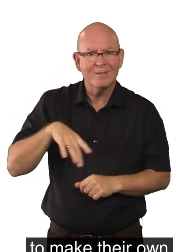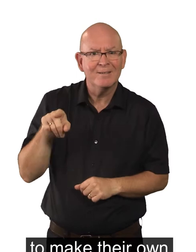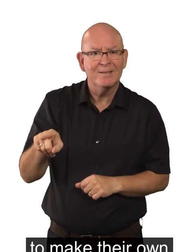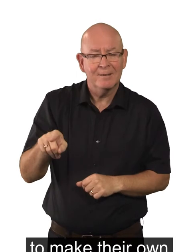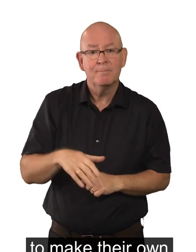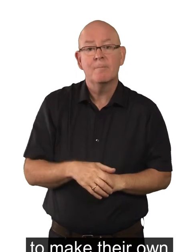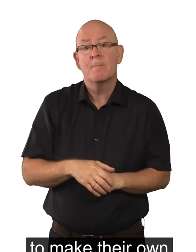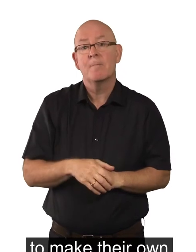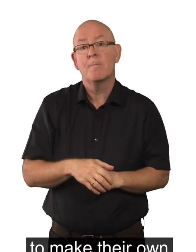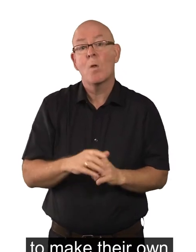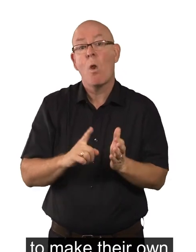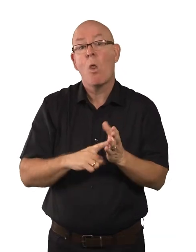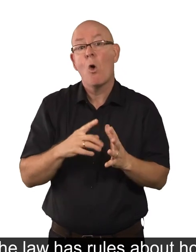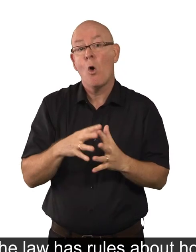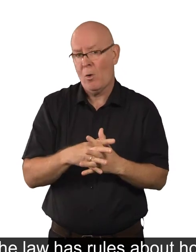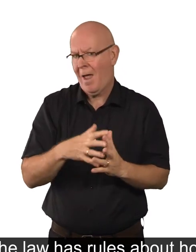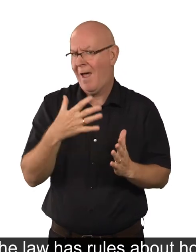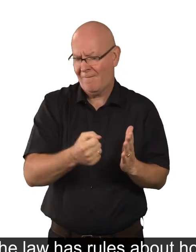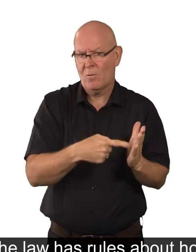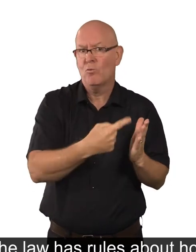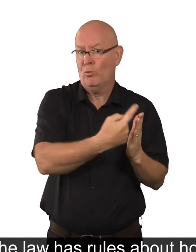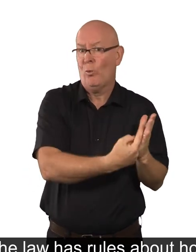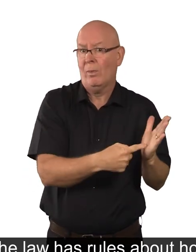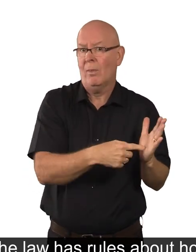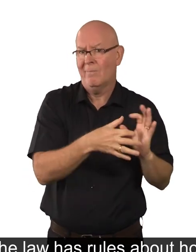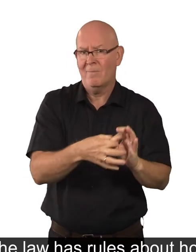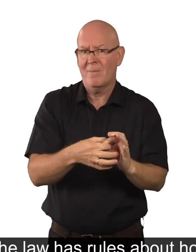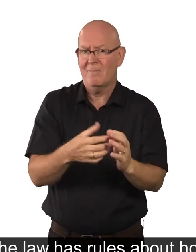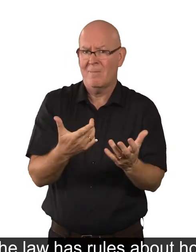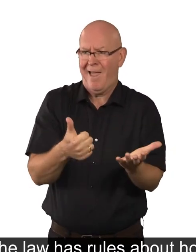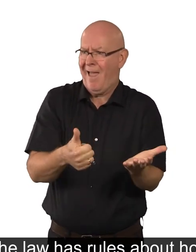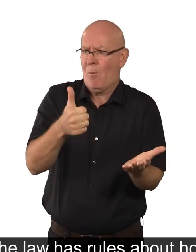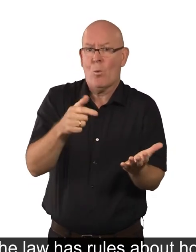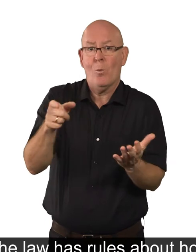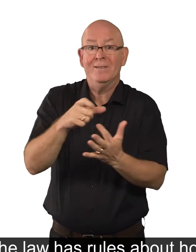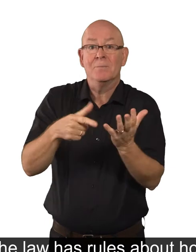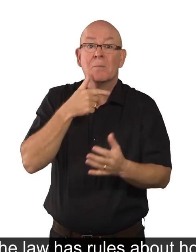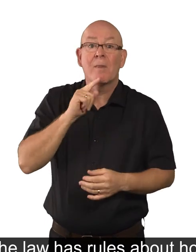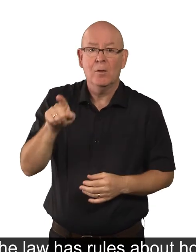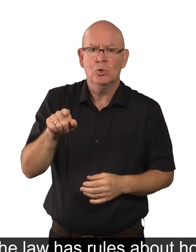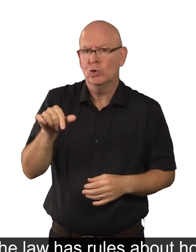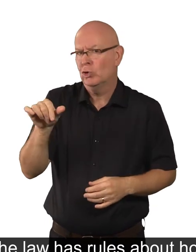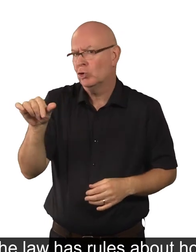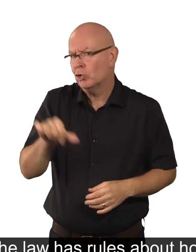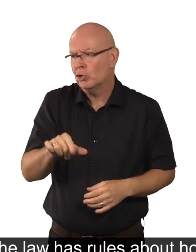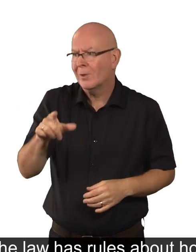The law has rules about how disabled people should be supported to make their own decisions.